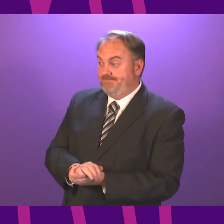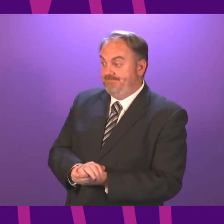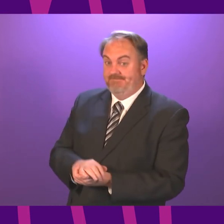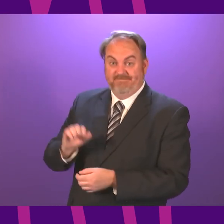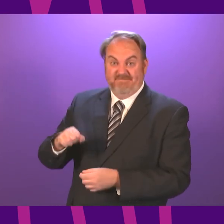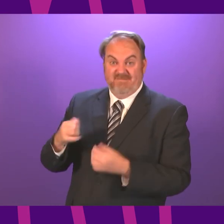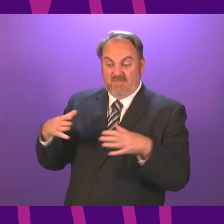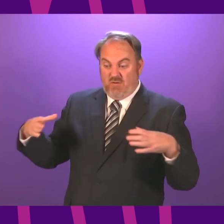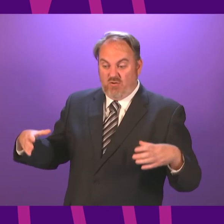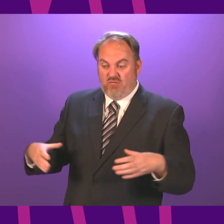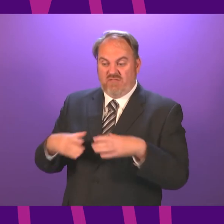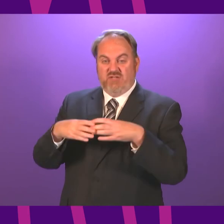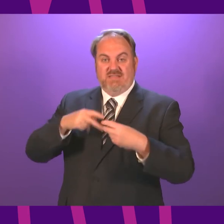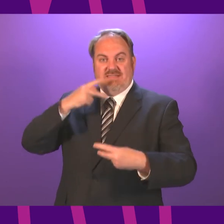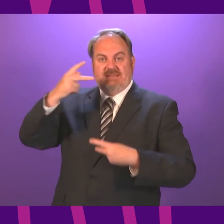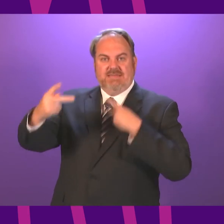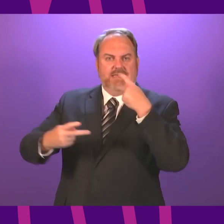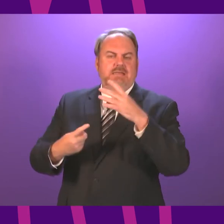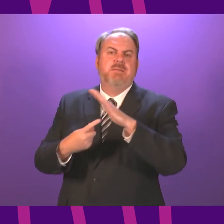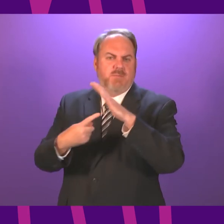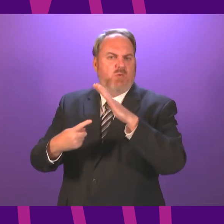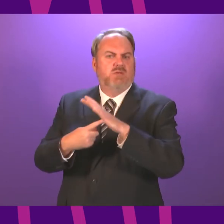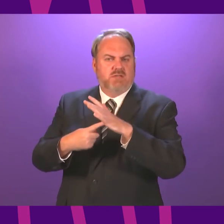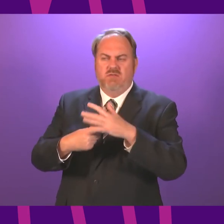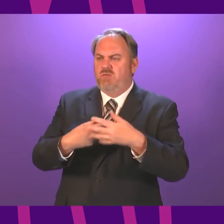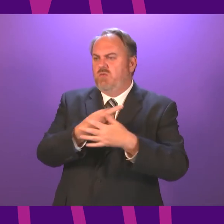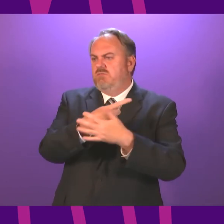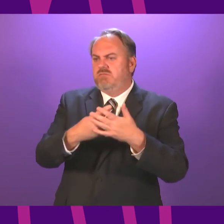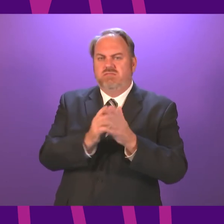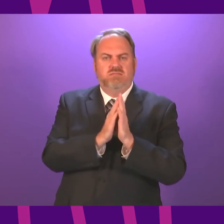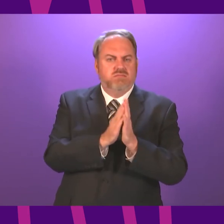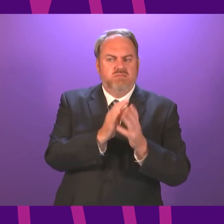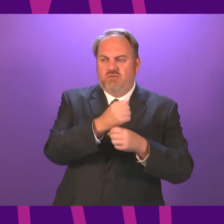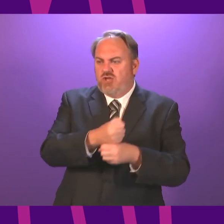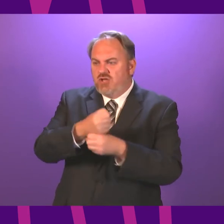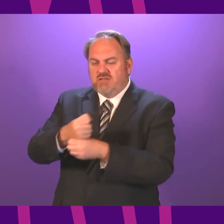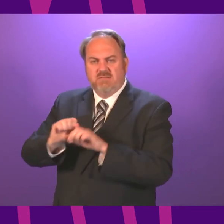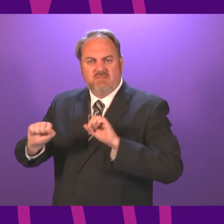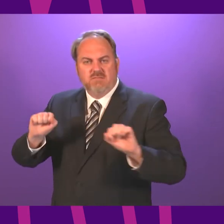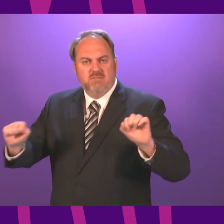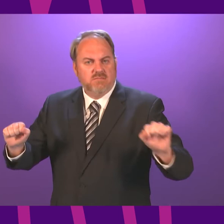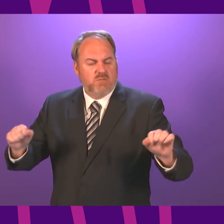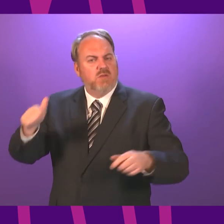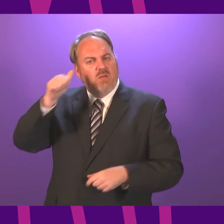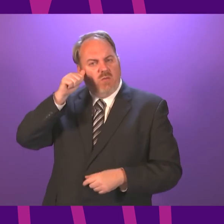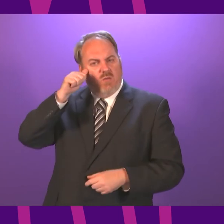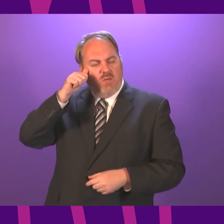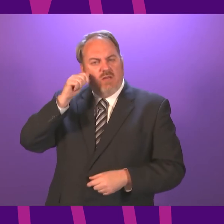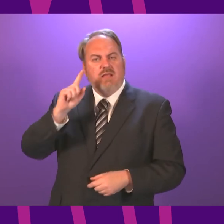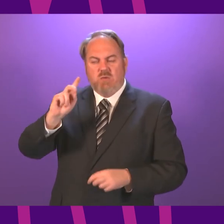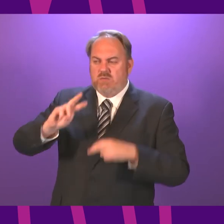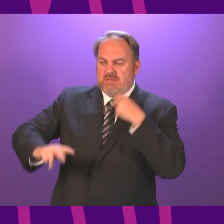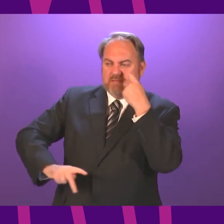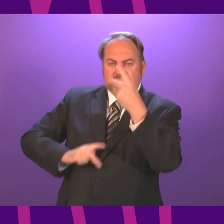congregational singing, I know is important to faith communities. The guidance for the safe use of places of worship advises that congregational singing